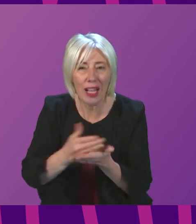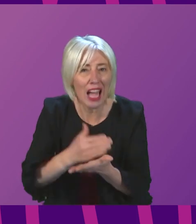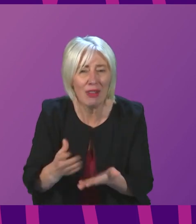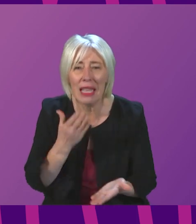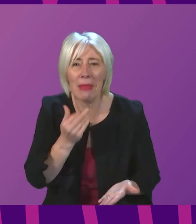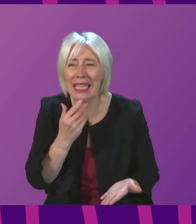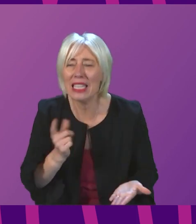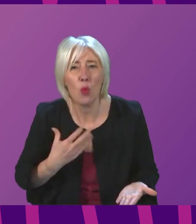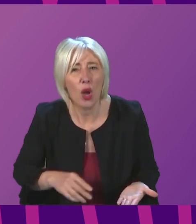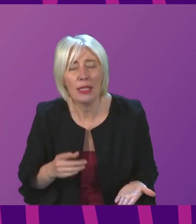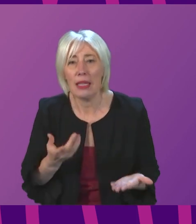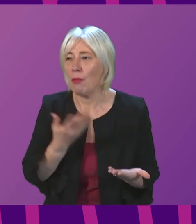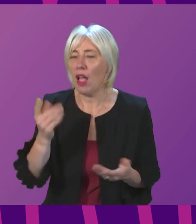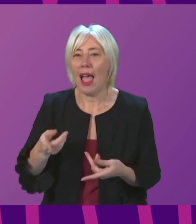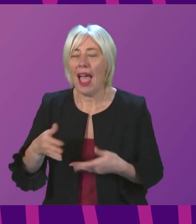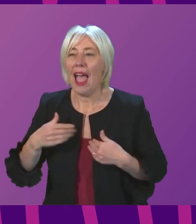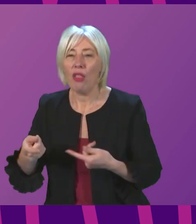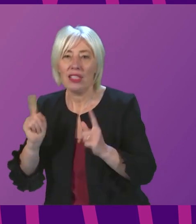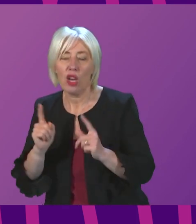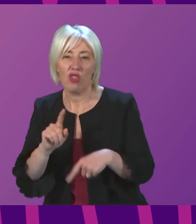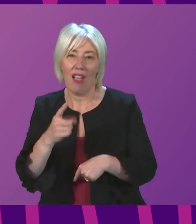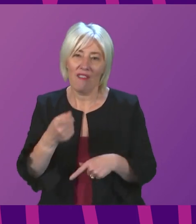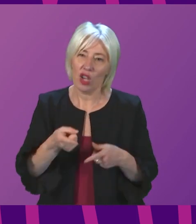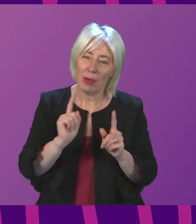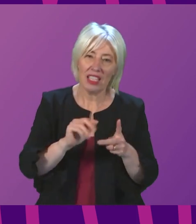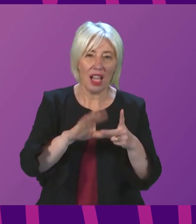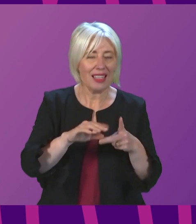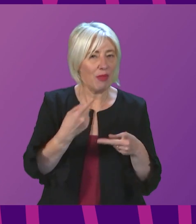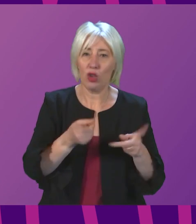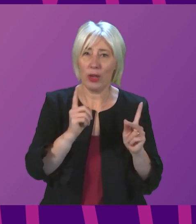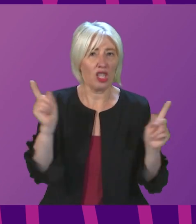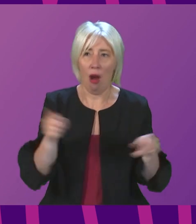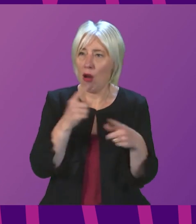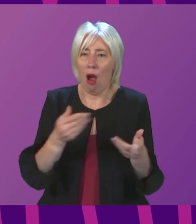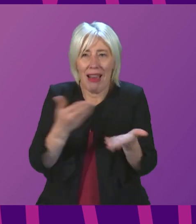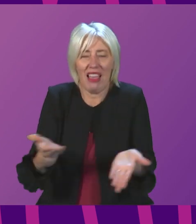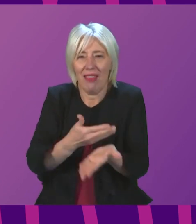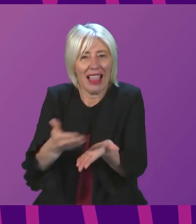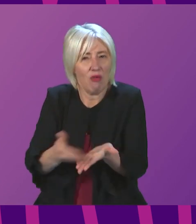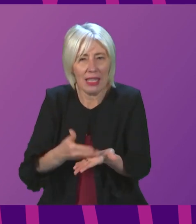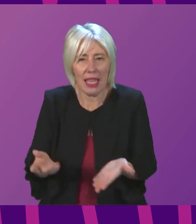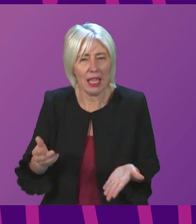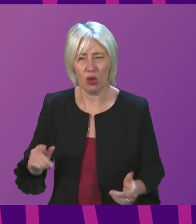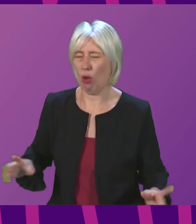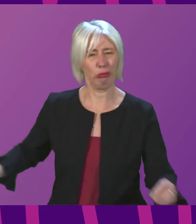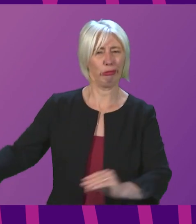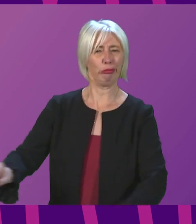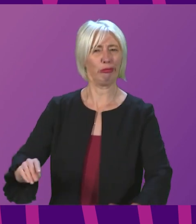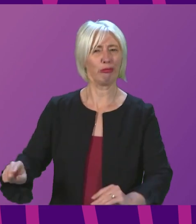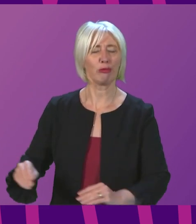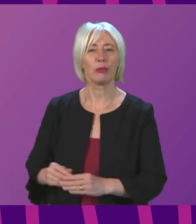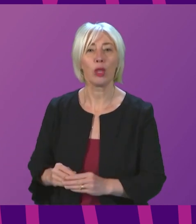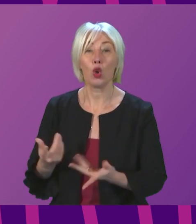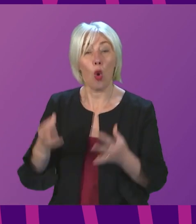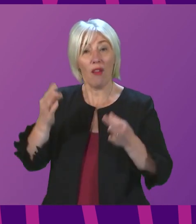and we can't get it between the Health Secretary, the First Minister, and the Deputy First Minister. So we've got officials